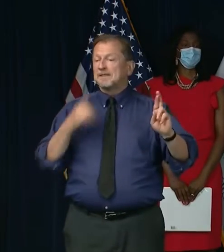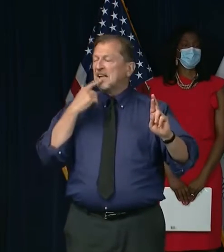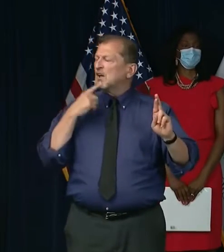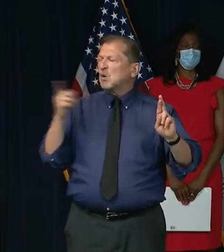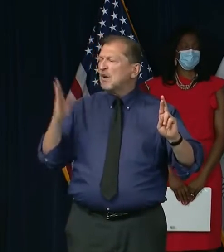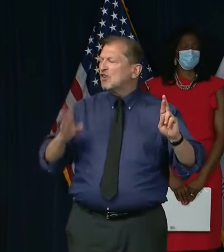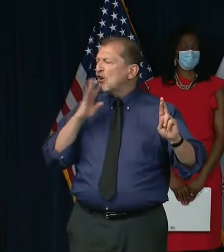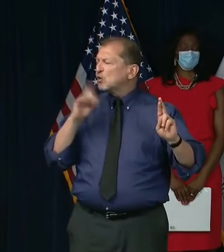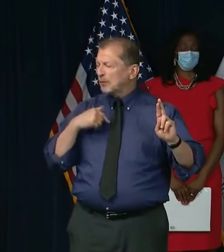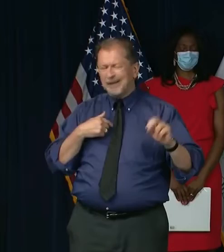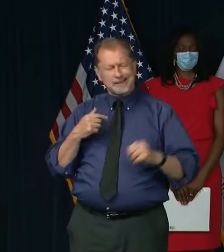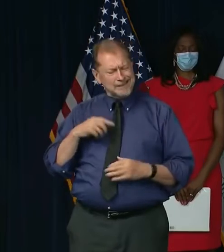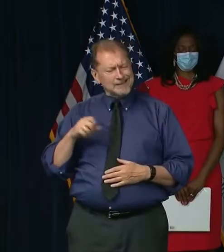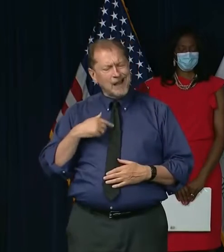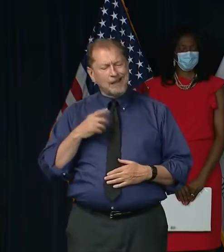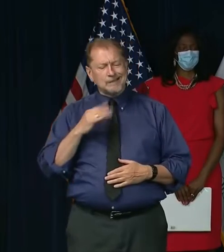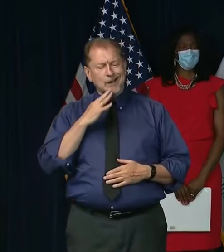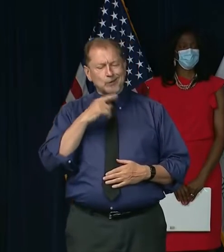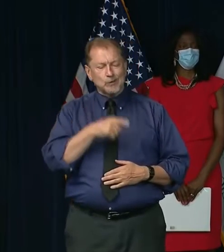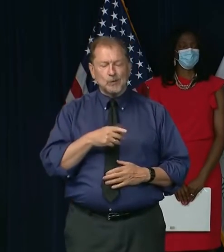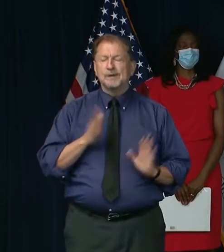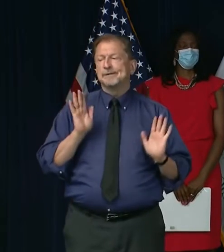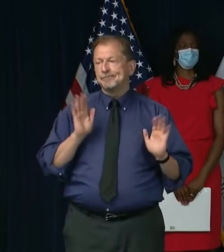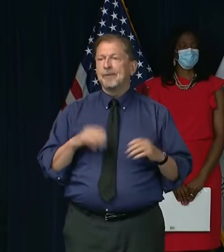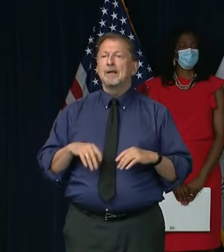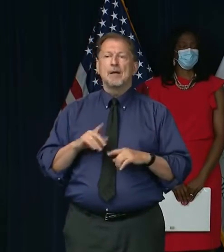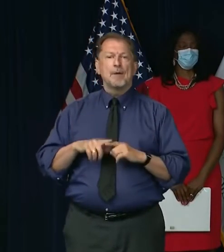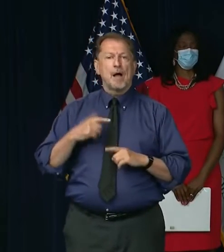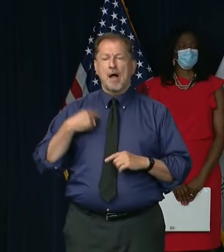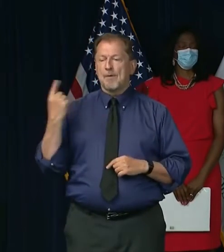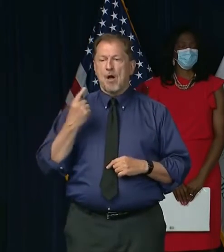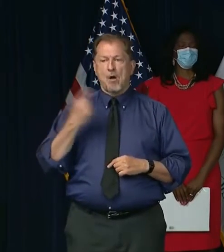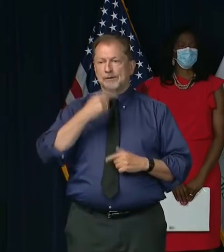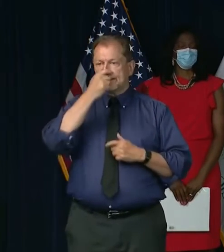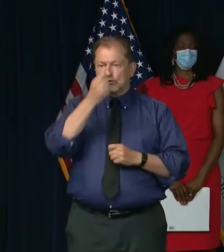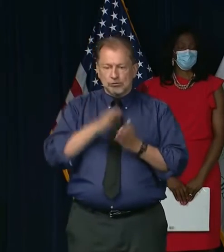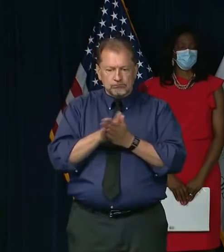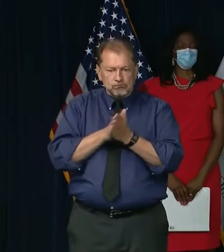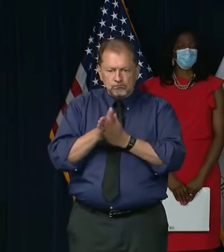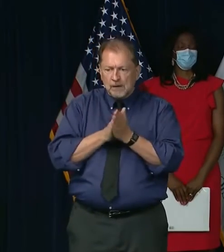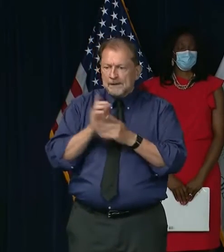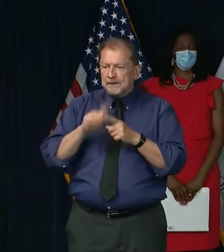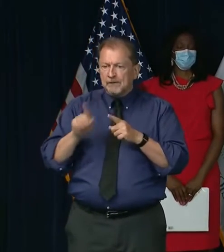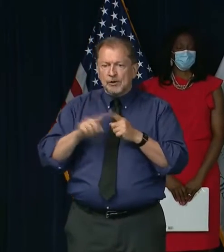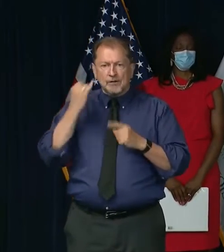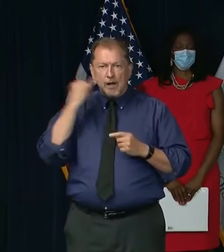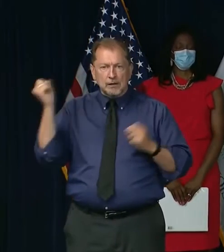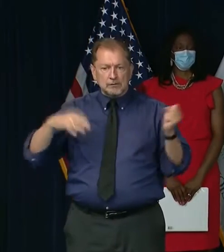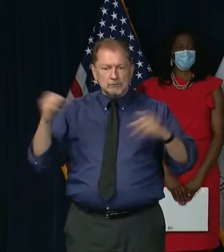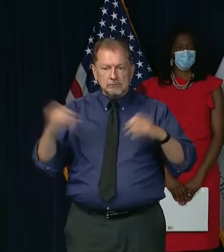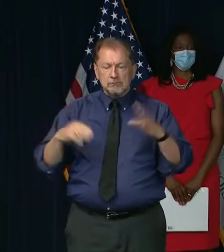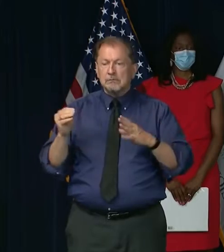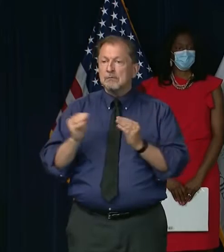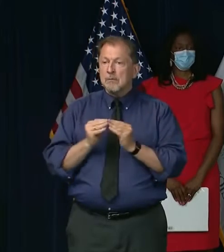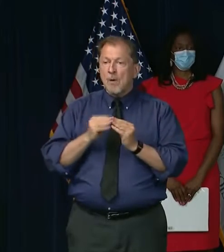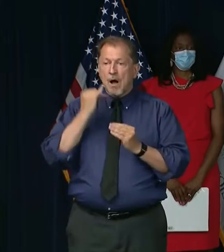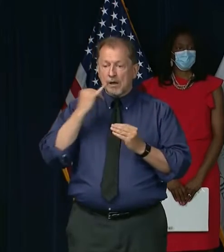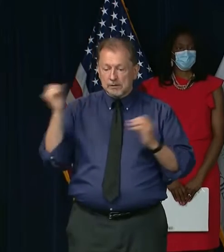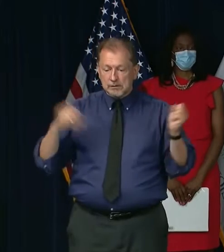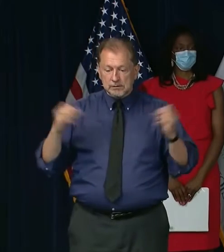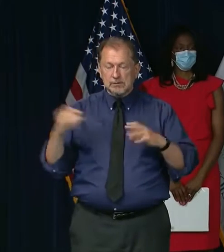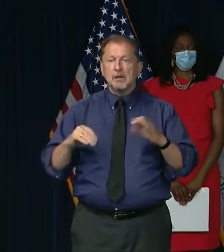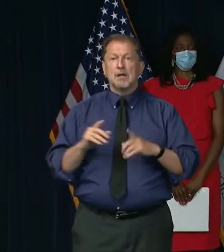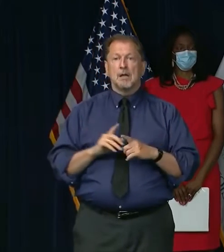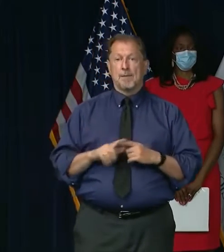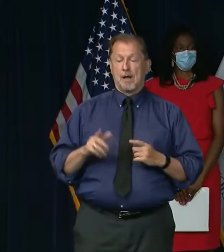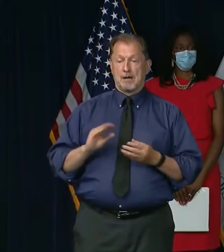place. And, you know, I'm somebody who's always looking for a better way to do things. So I would listen to ideas. But I, you suffice to